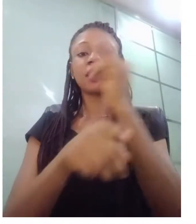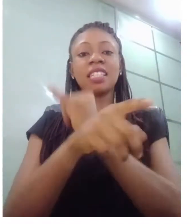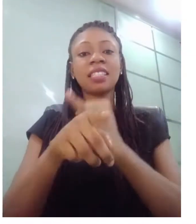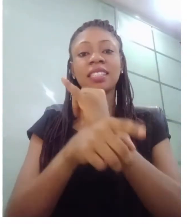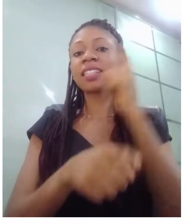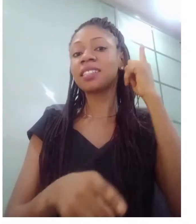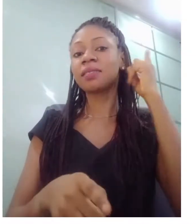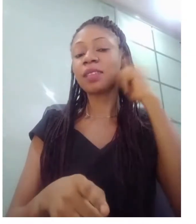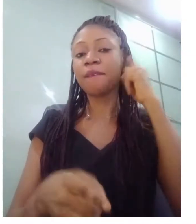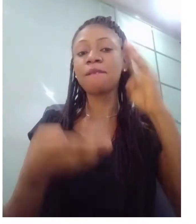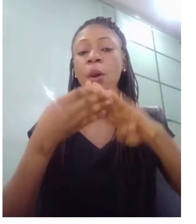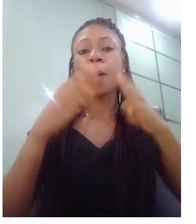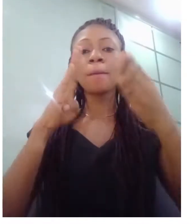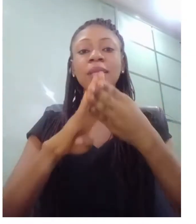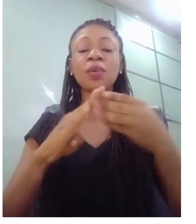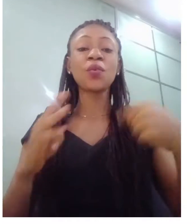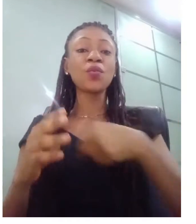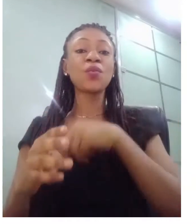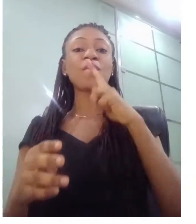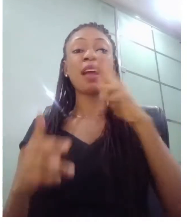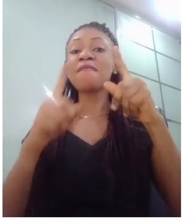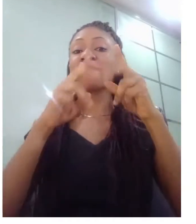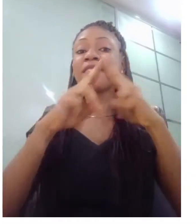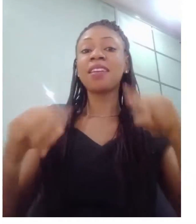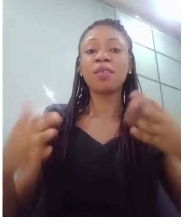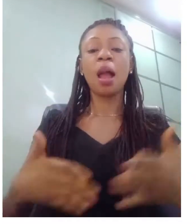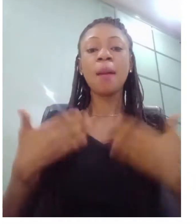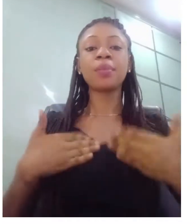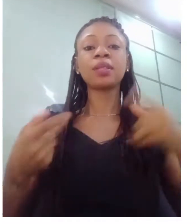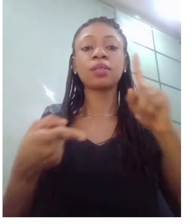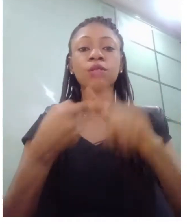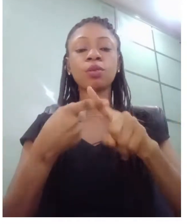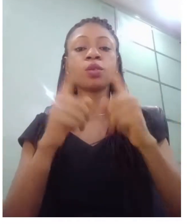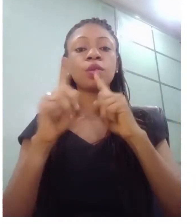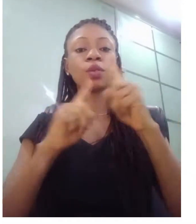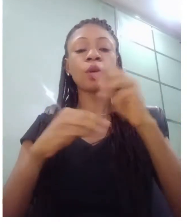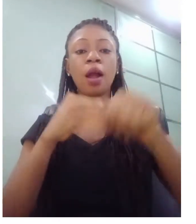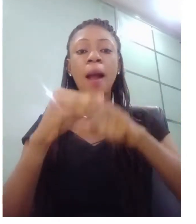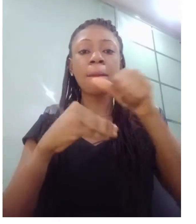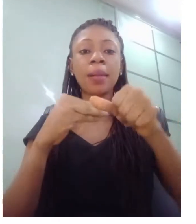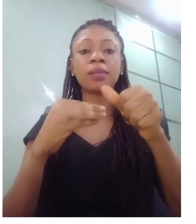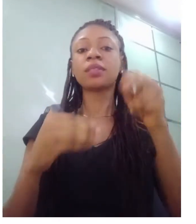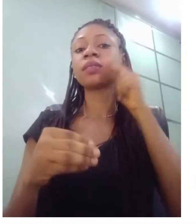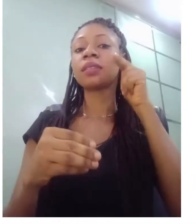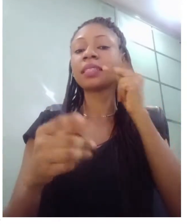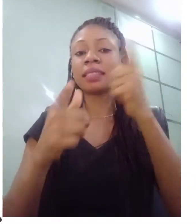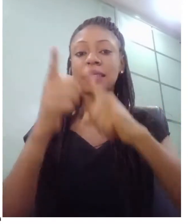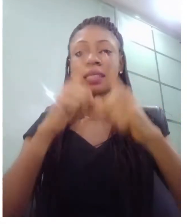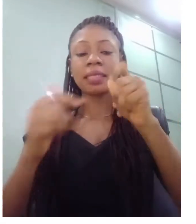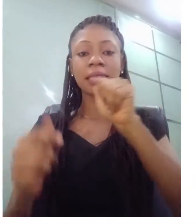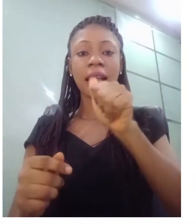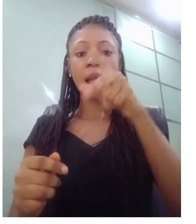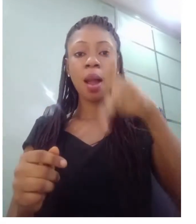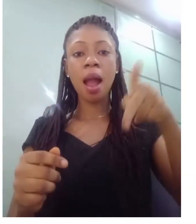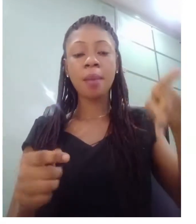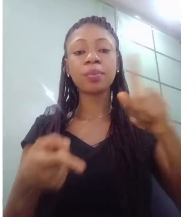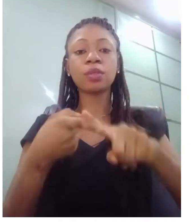excited to talk about niger sign up to talk about the indigenous sign languages of um different